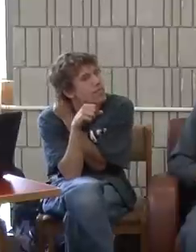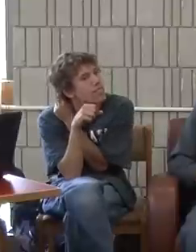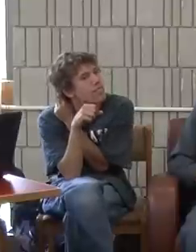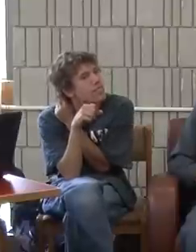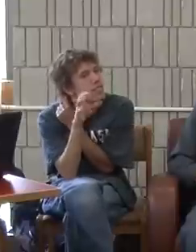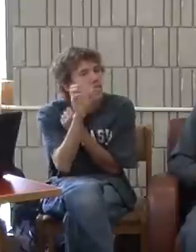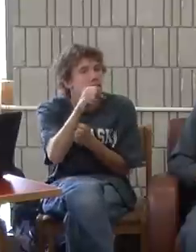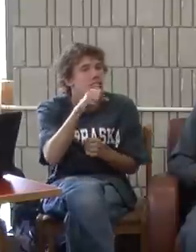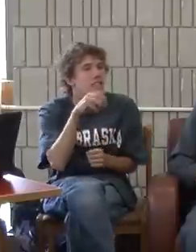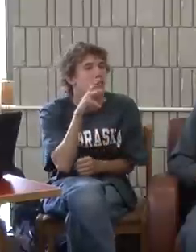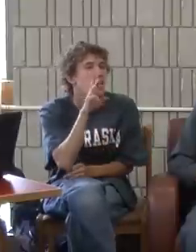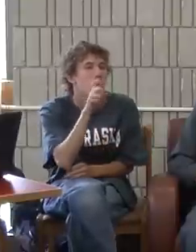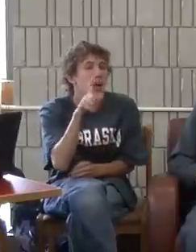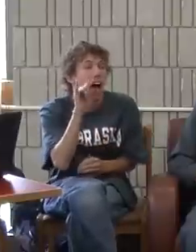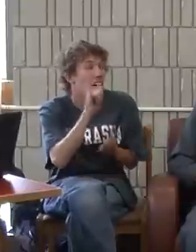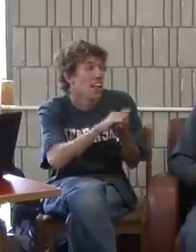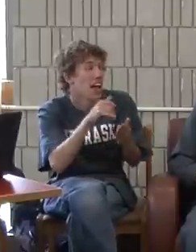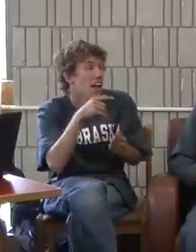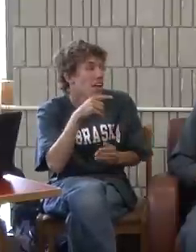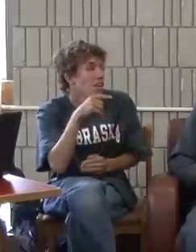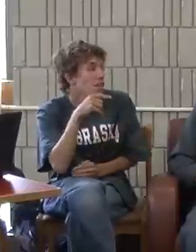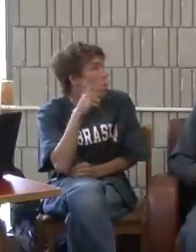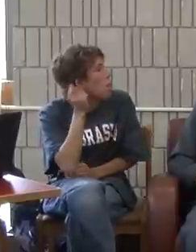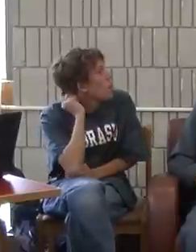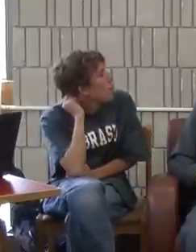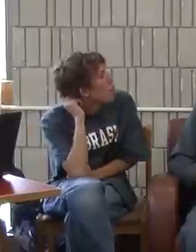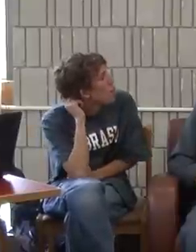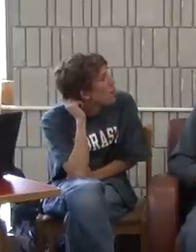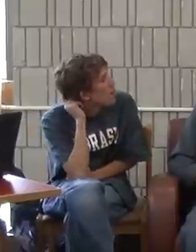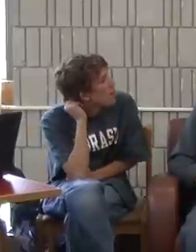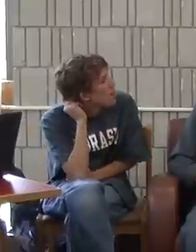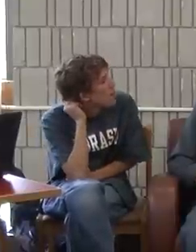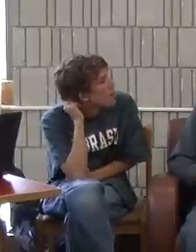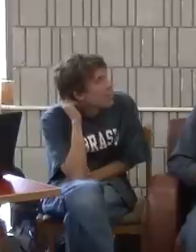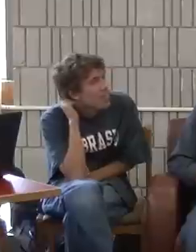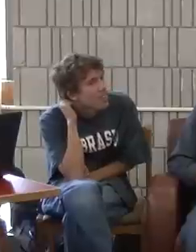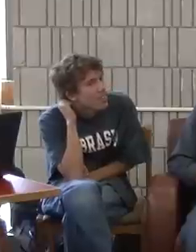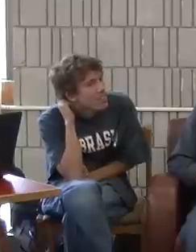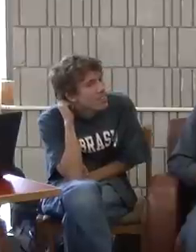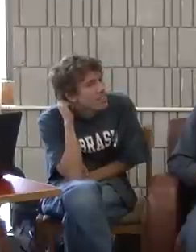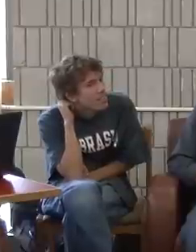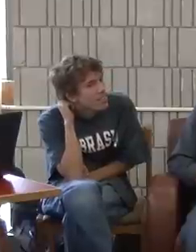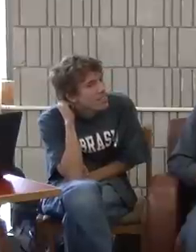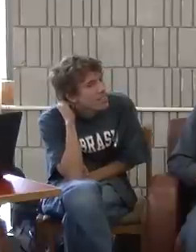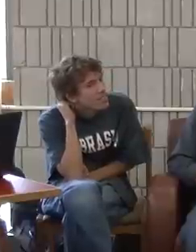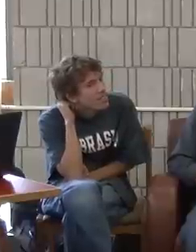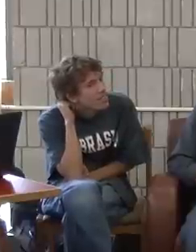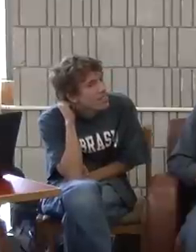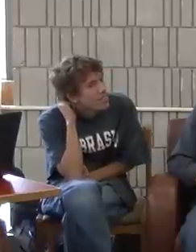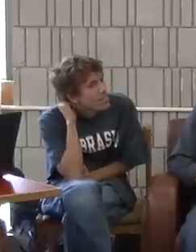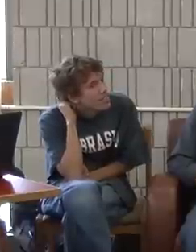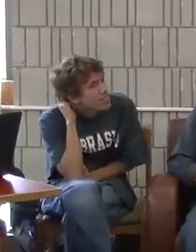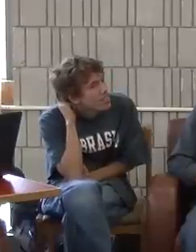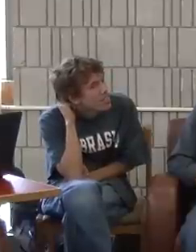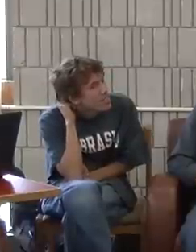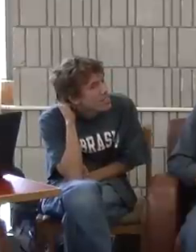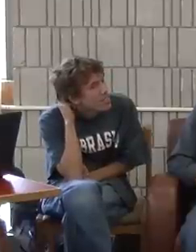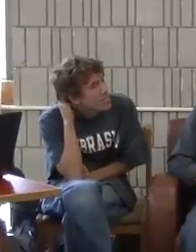for those of you who went to a deaf college and came